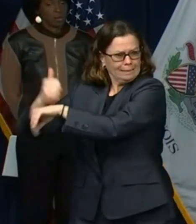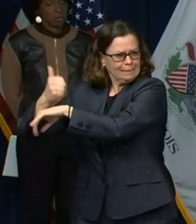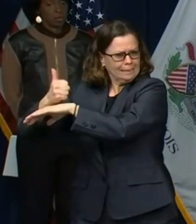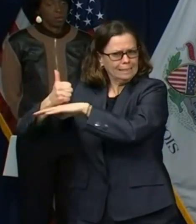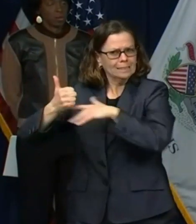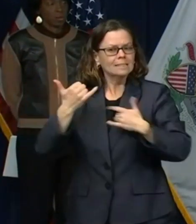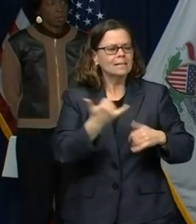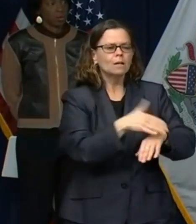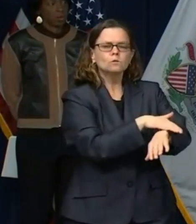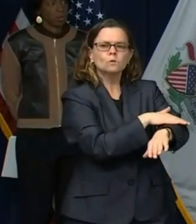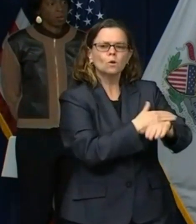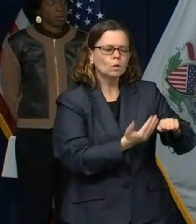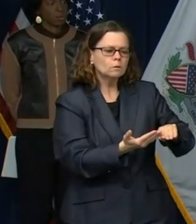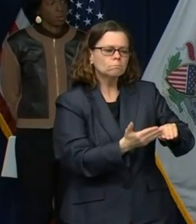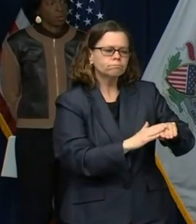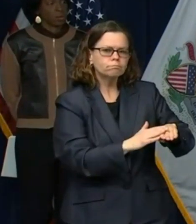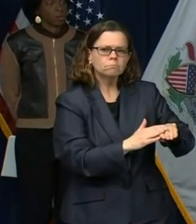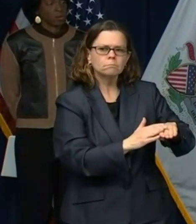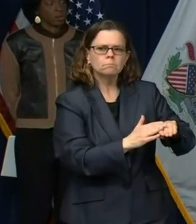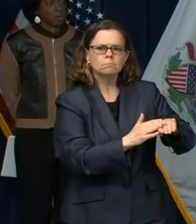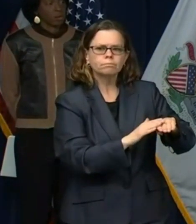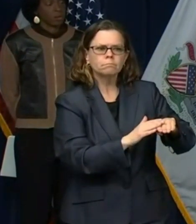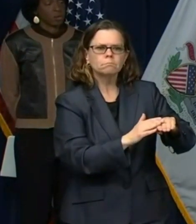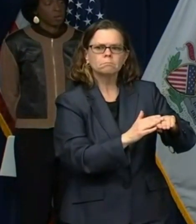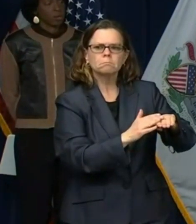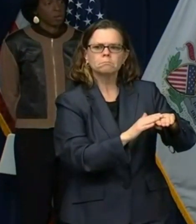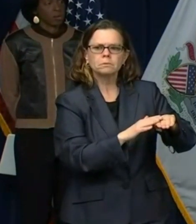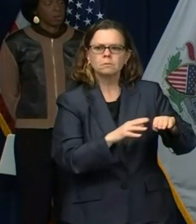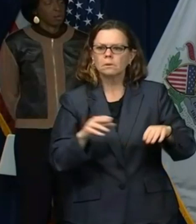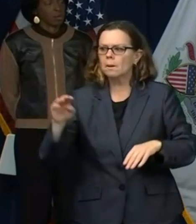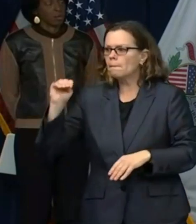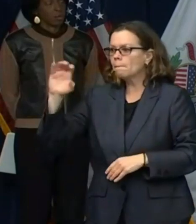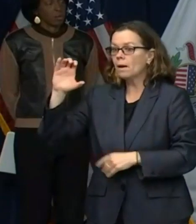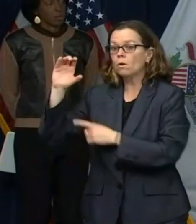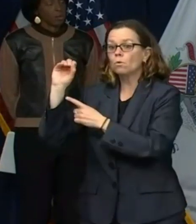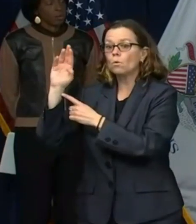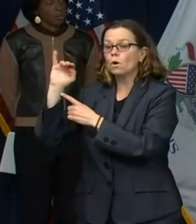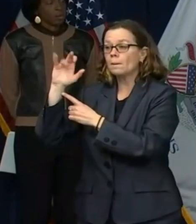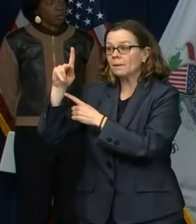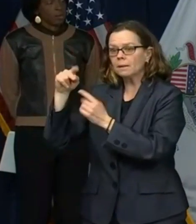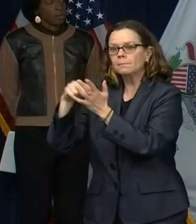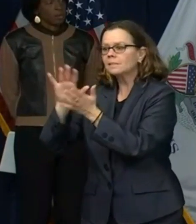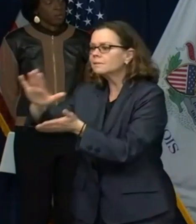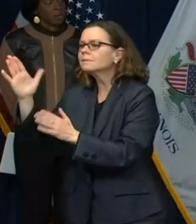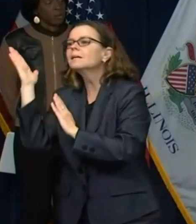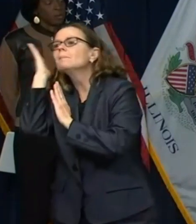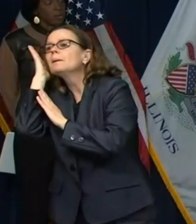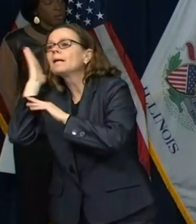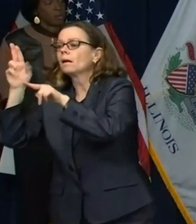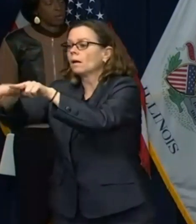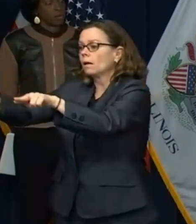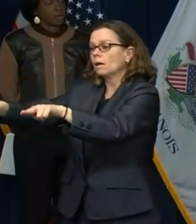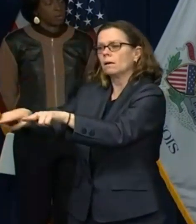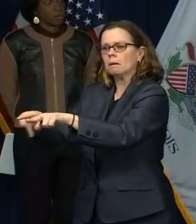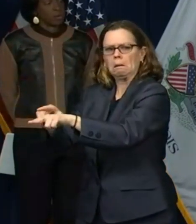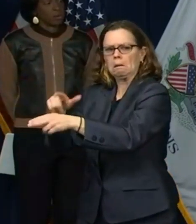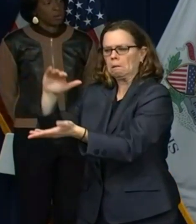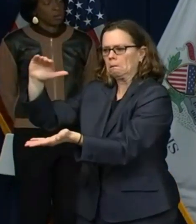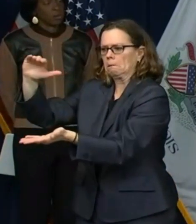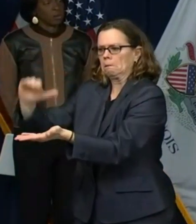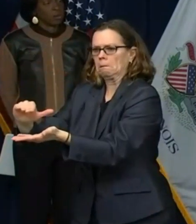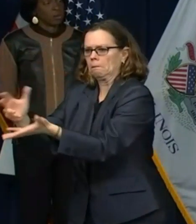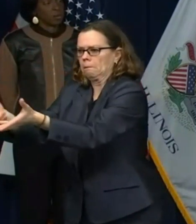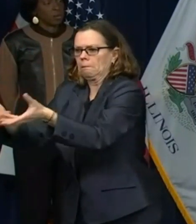result of that is we will probably need fewer beds there. But those other facilities don't need to be